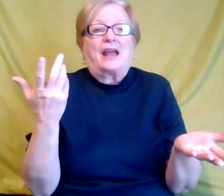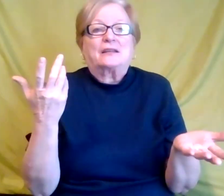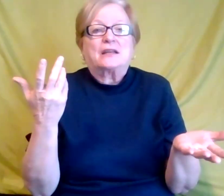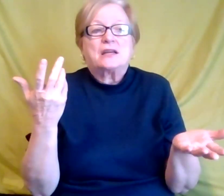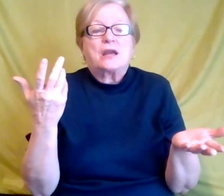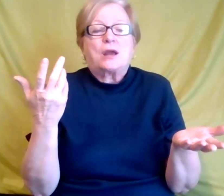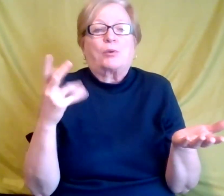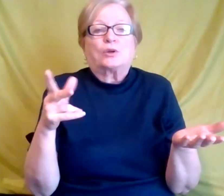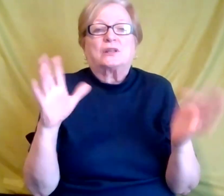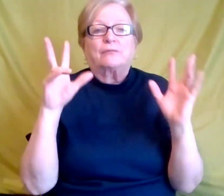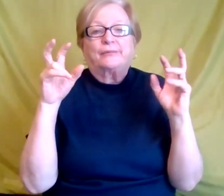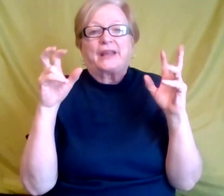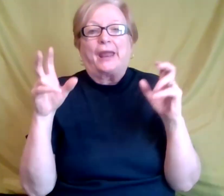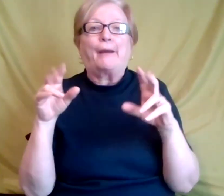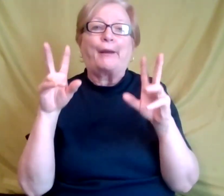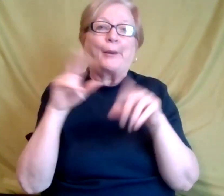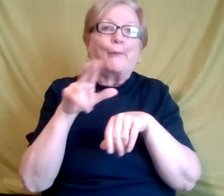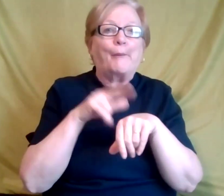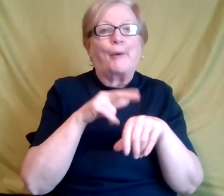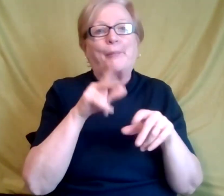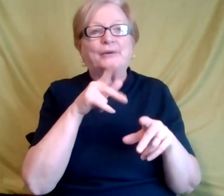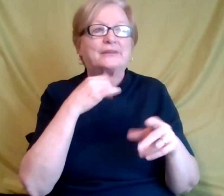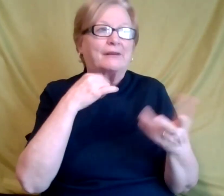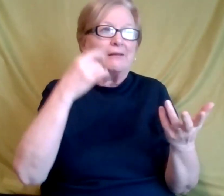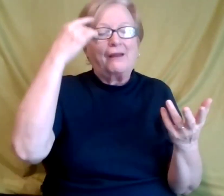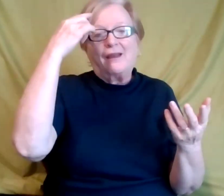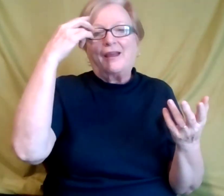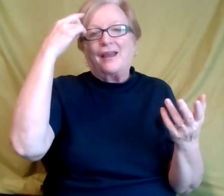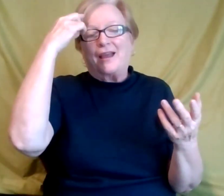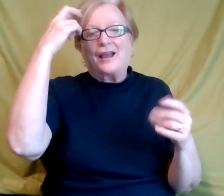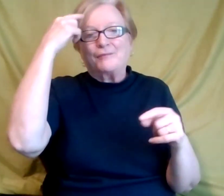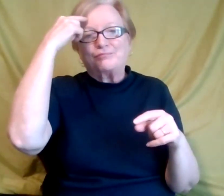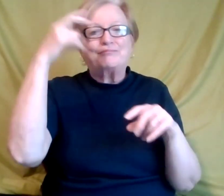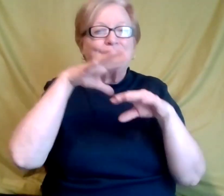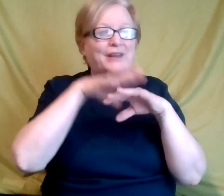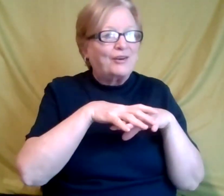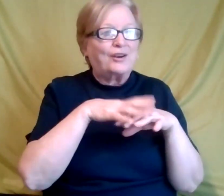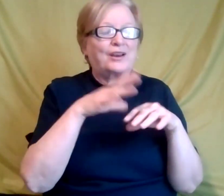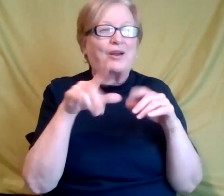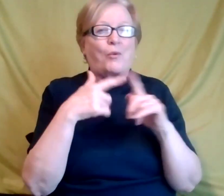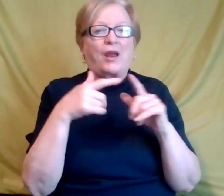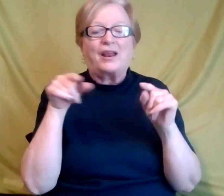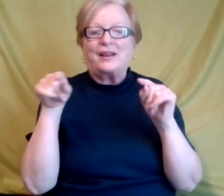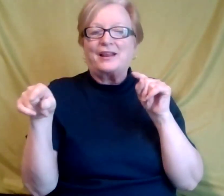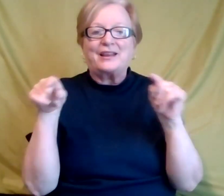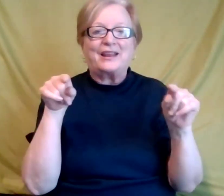that's non-neurodivergent, or, you know, non-autistic or normal that, and I don't know if they will be